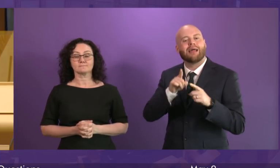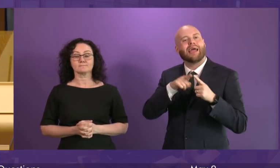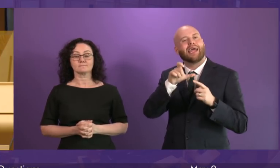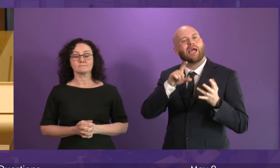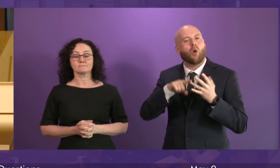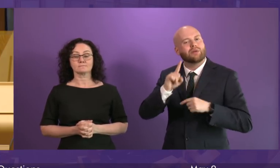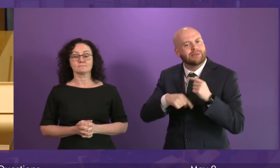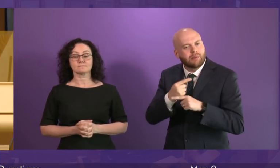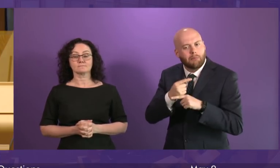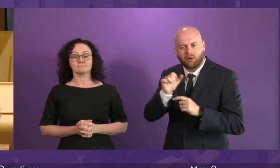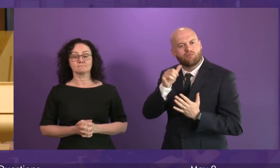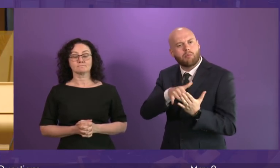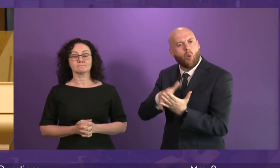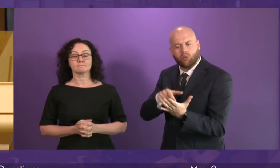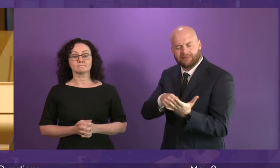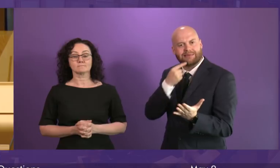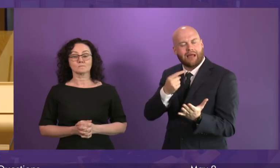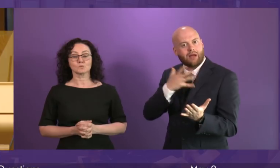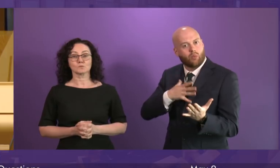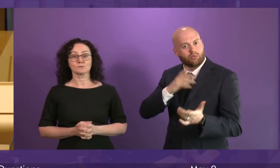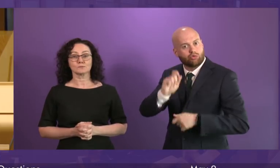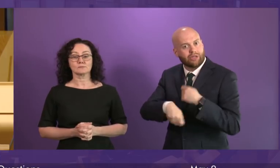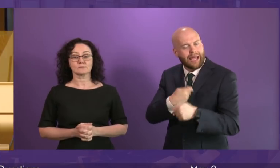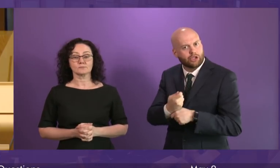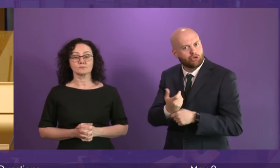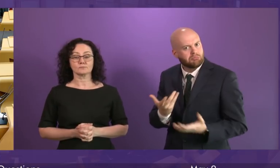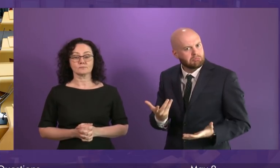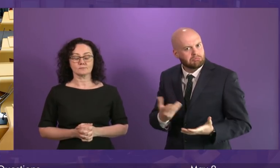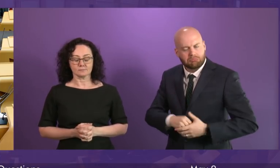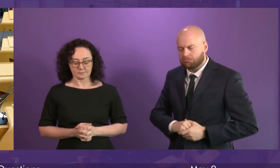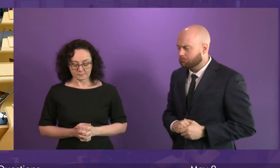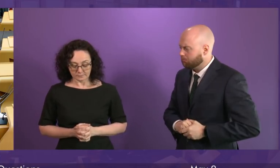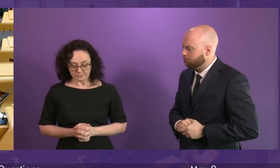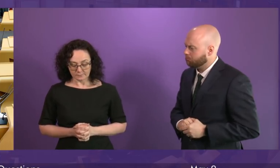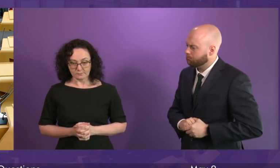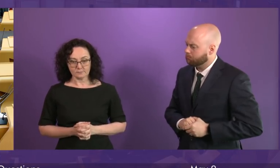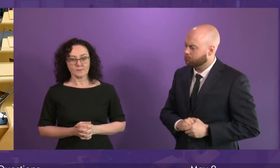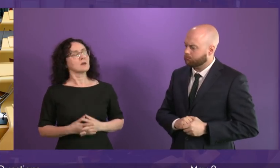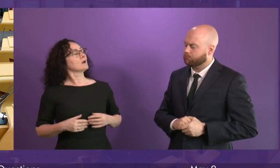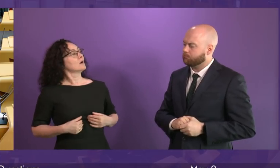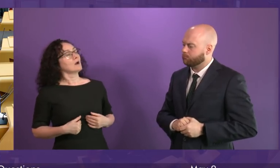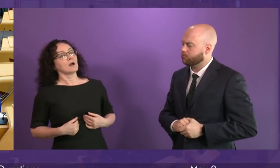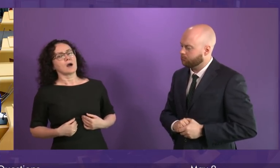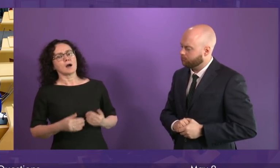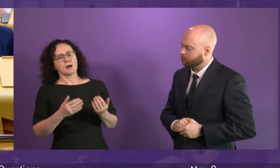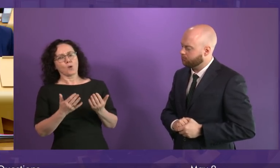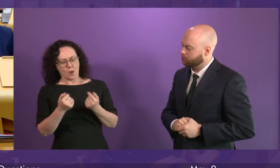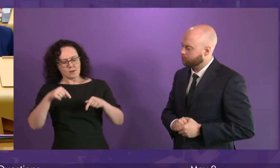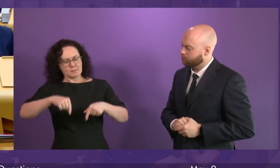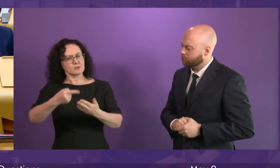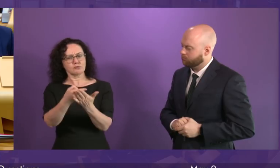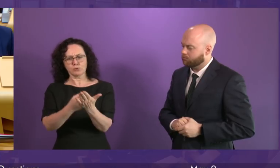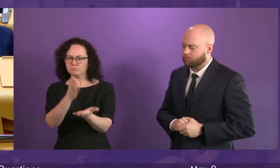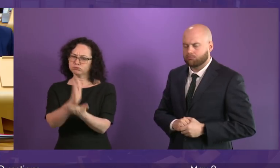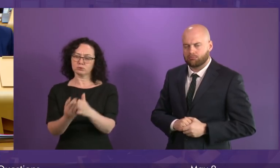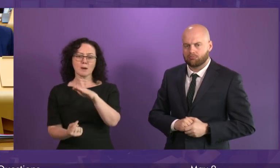for a transformative change. First Minister. I welcome this important report and the